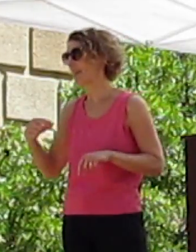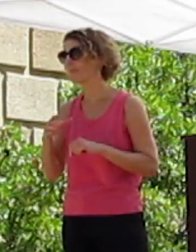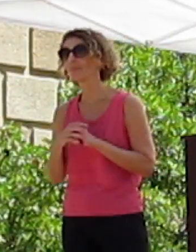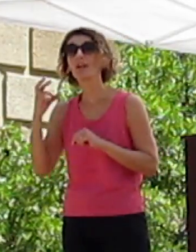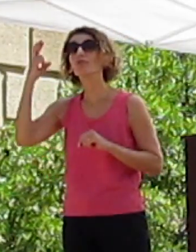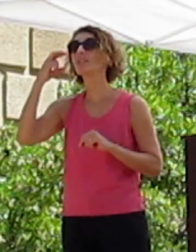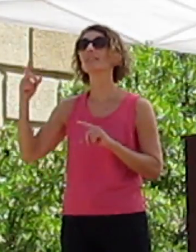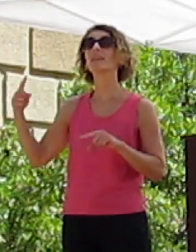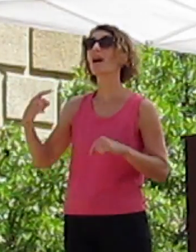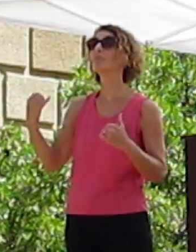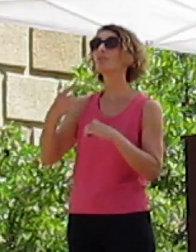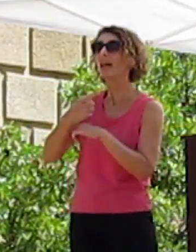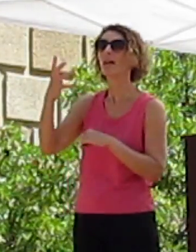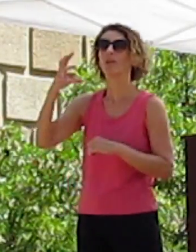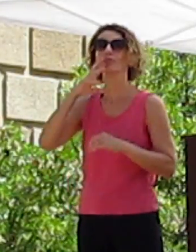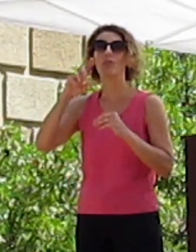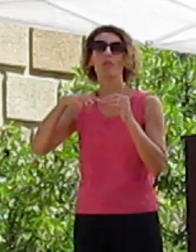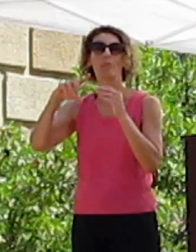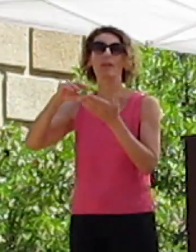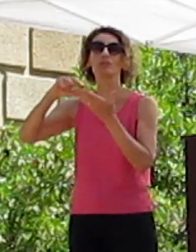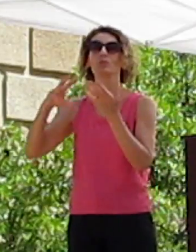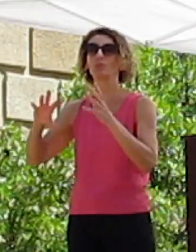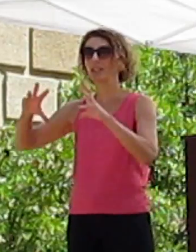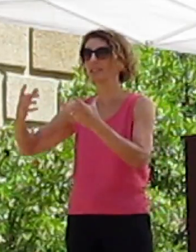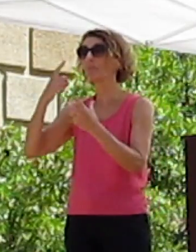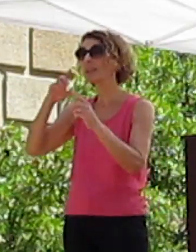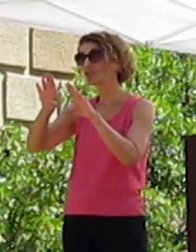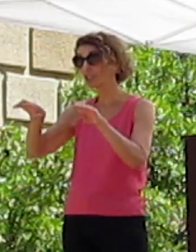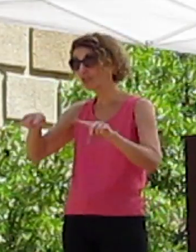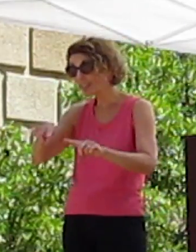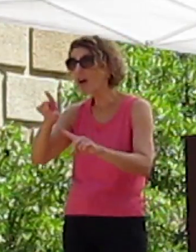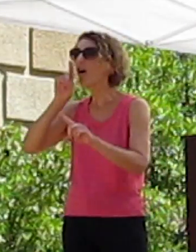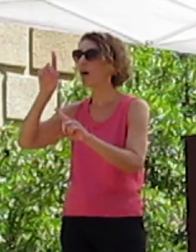here to talk about my students, because our children are the future.